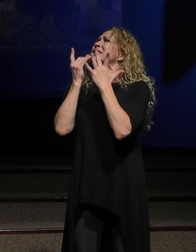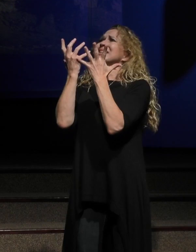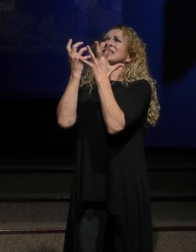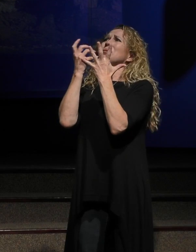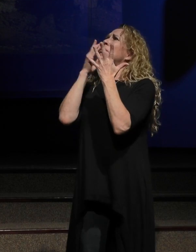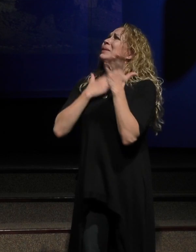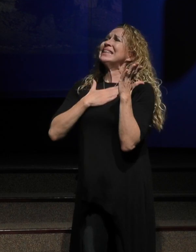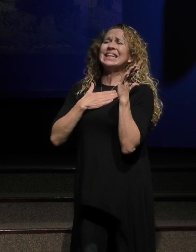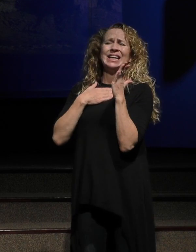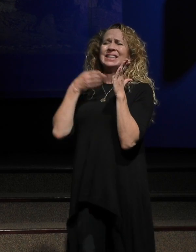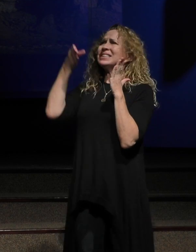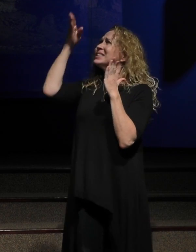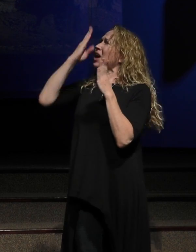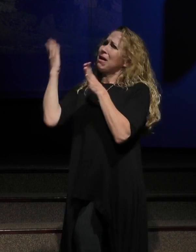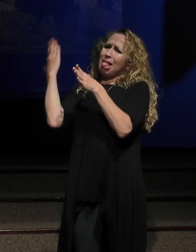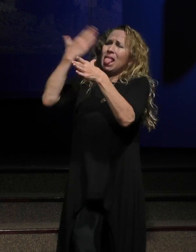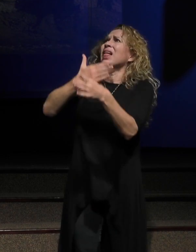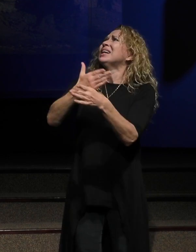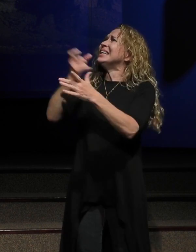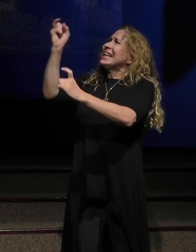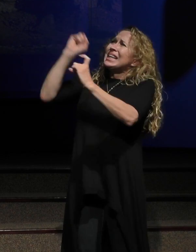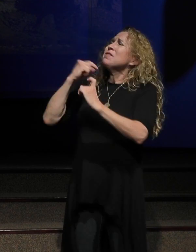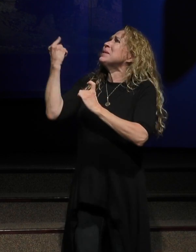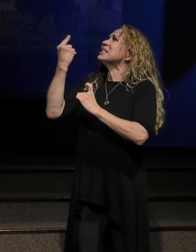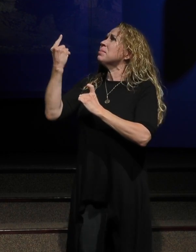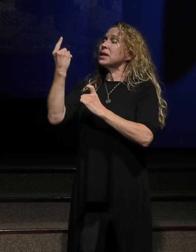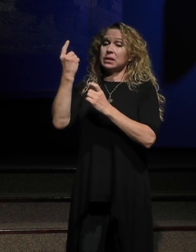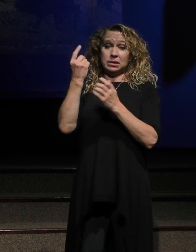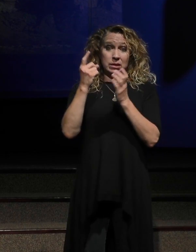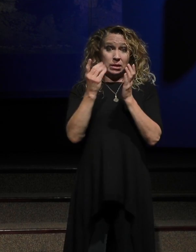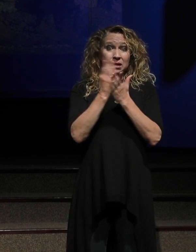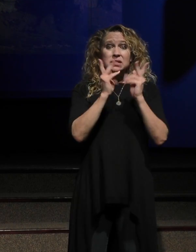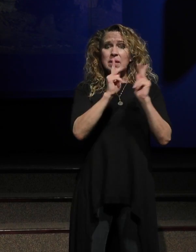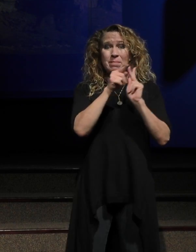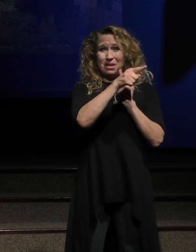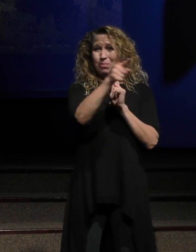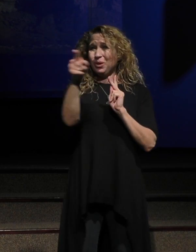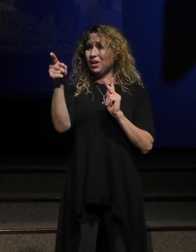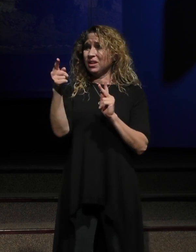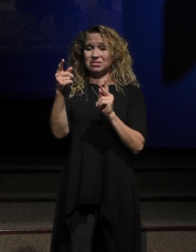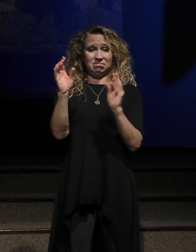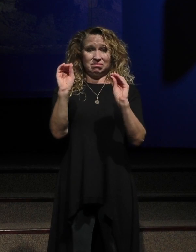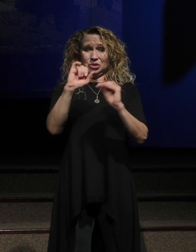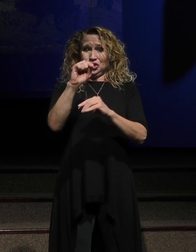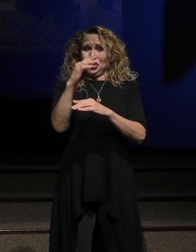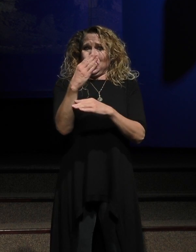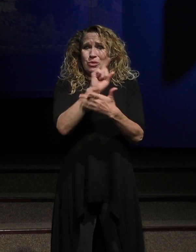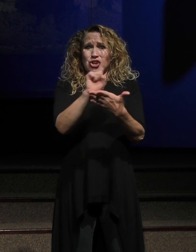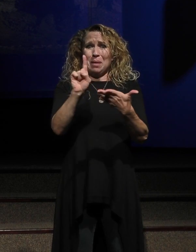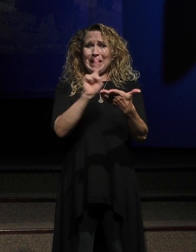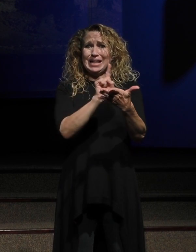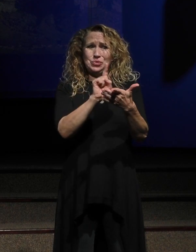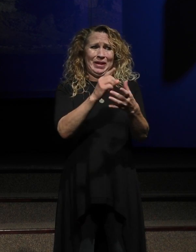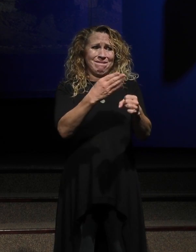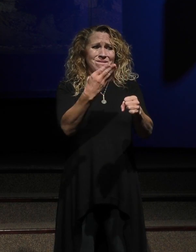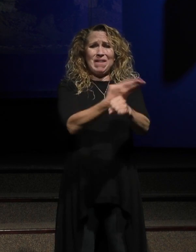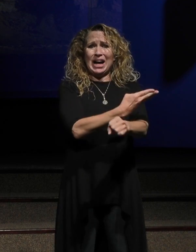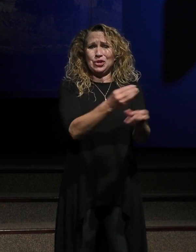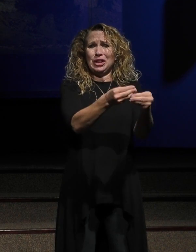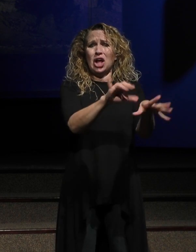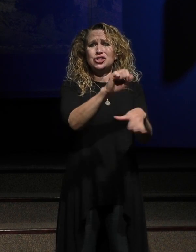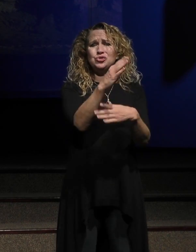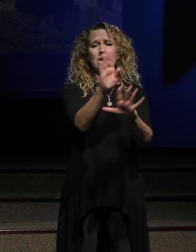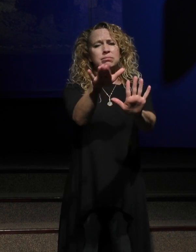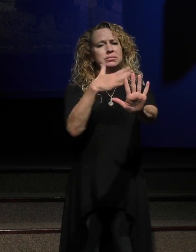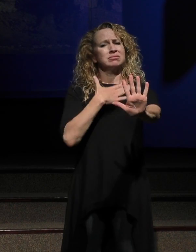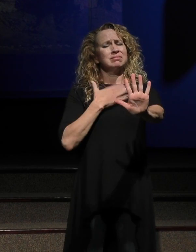do something for God to give you something, some people this last week you lost your job and I just want you to know that our hearts go out for you, we've been praying for you,